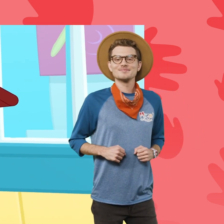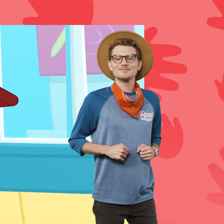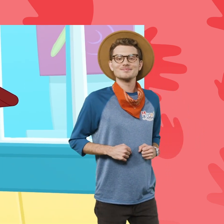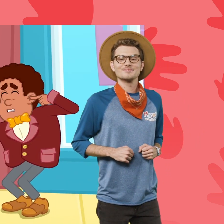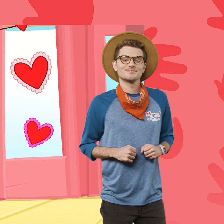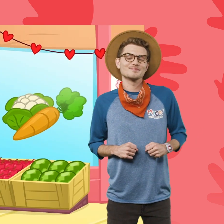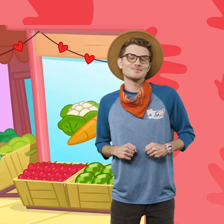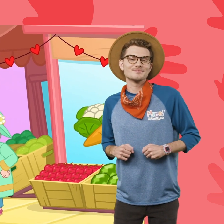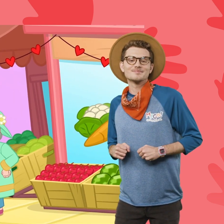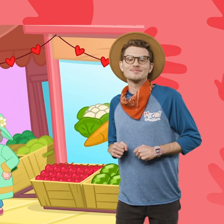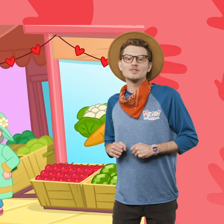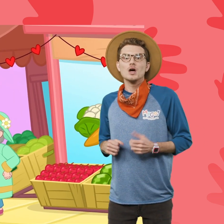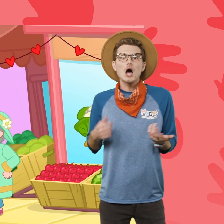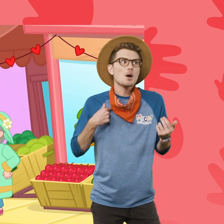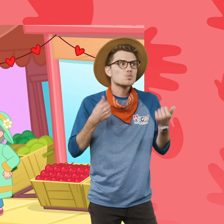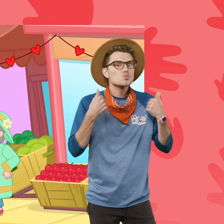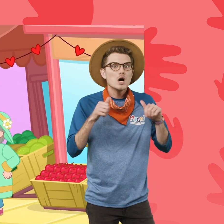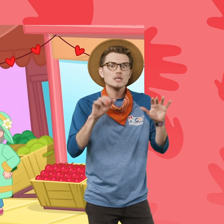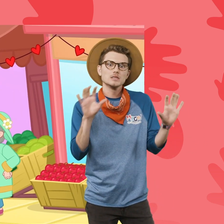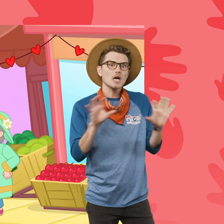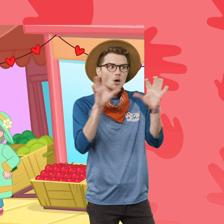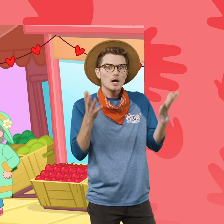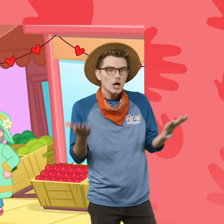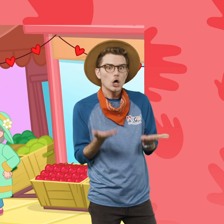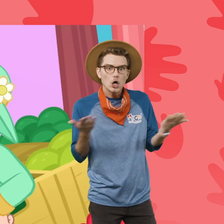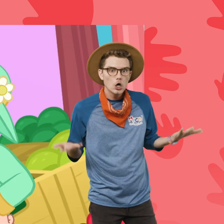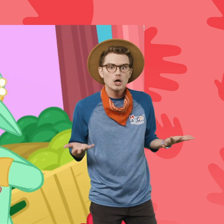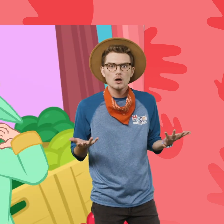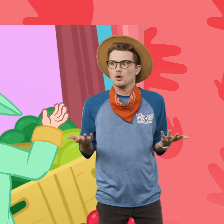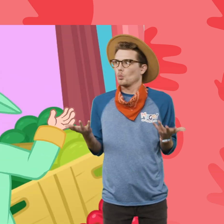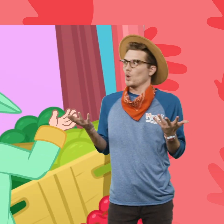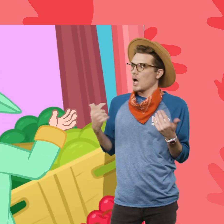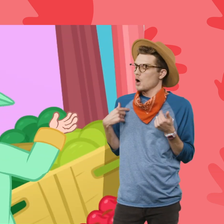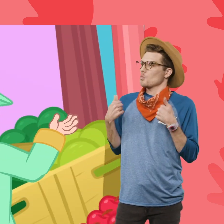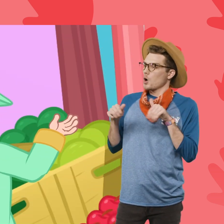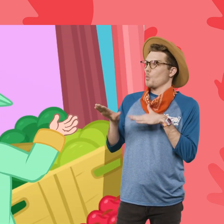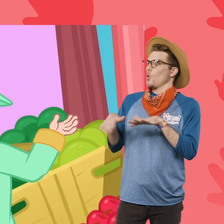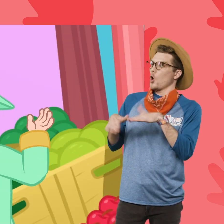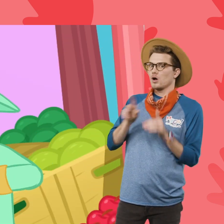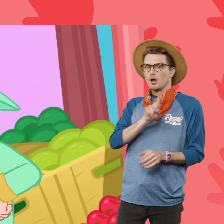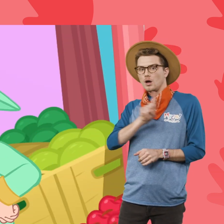I'm trying to decorate here. Well, I'm trying to walk here.